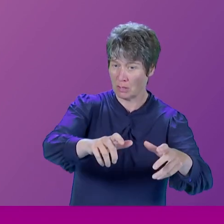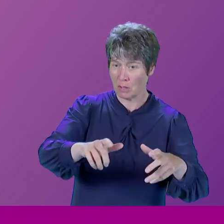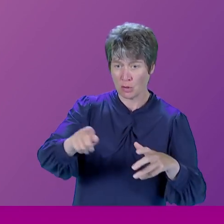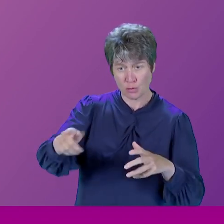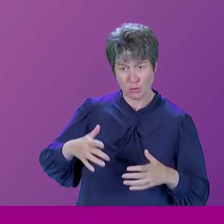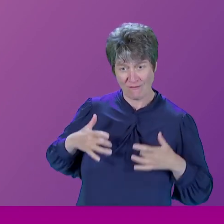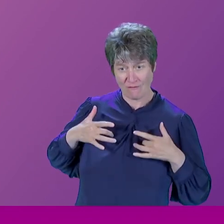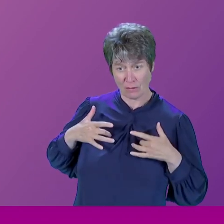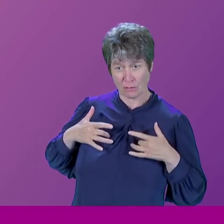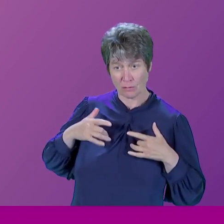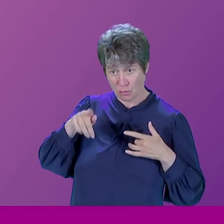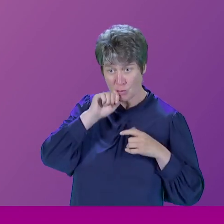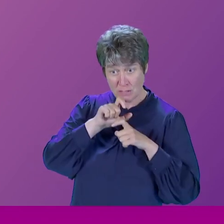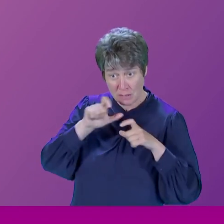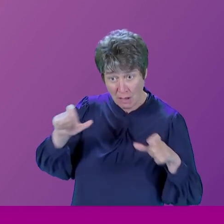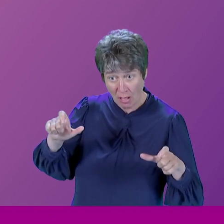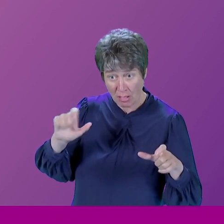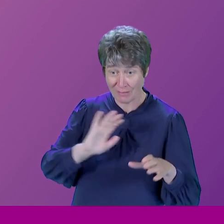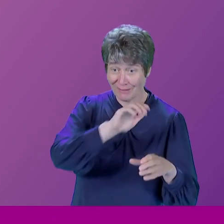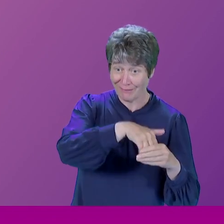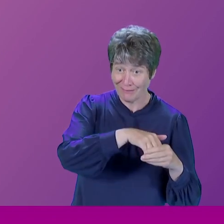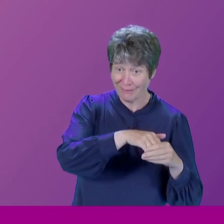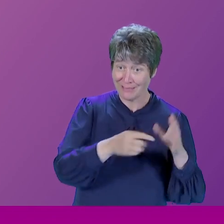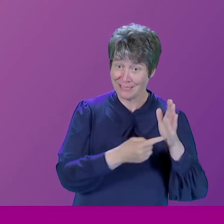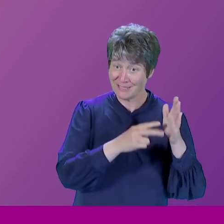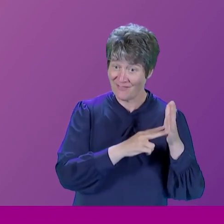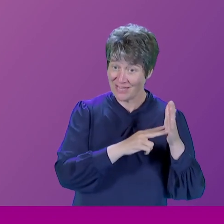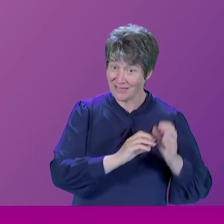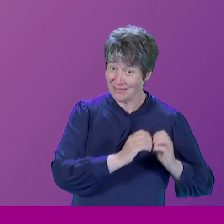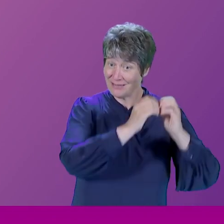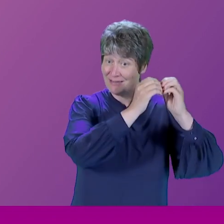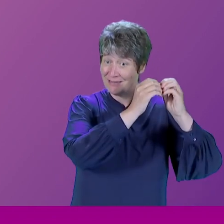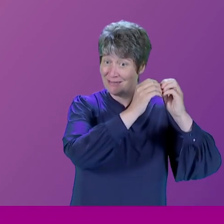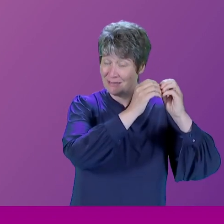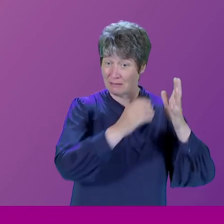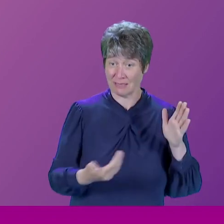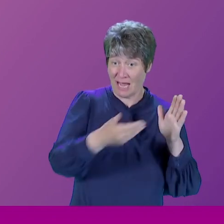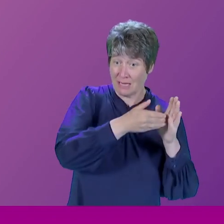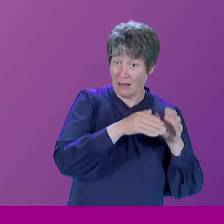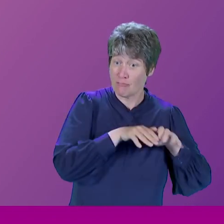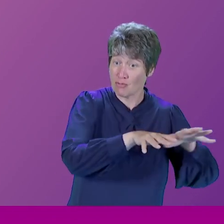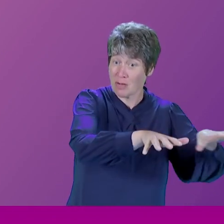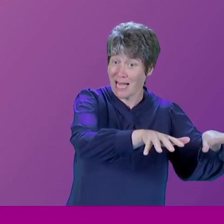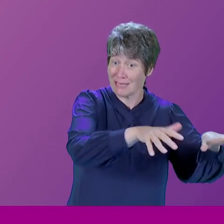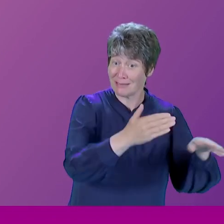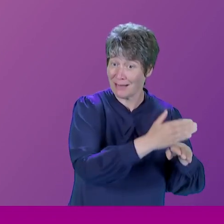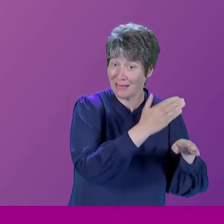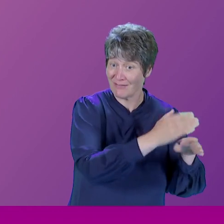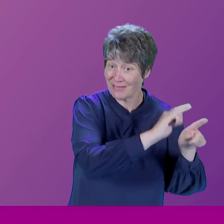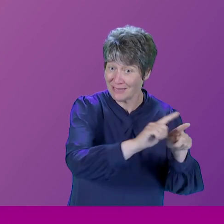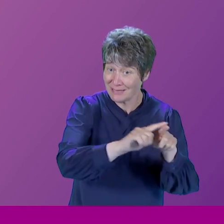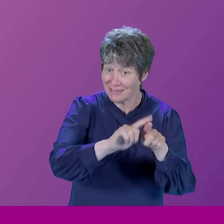journey TV programmes? Would there have been time for all the additional broadcasting activity you have